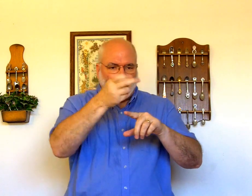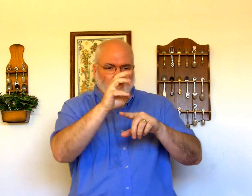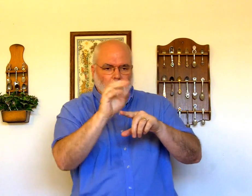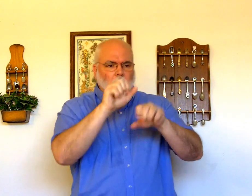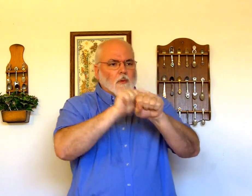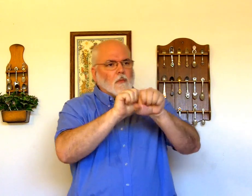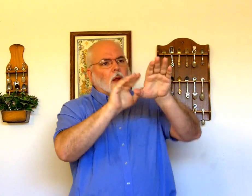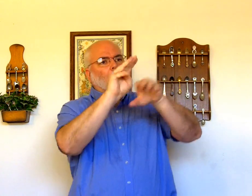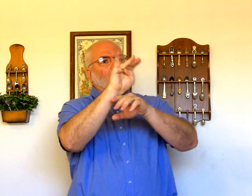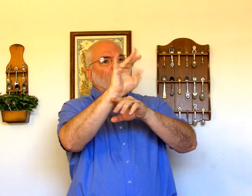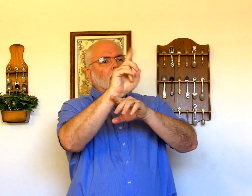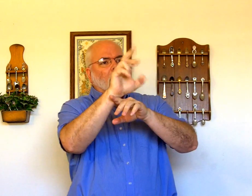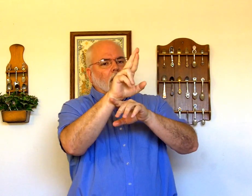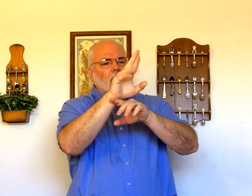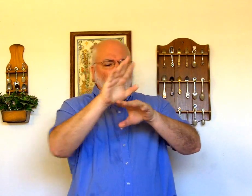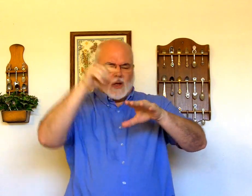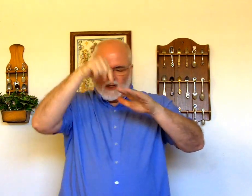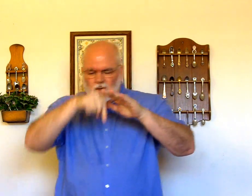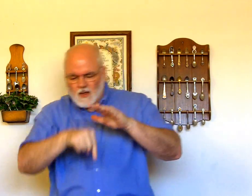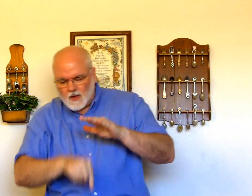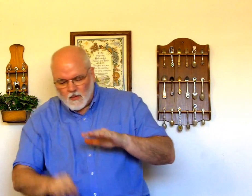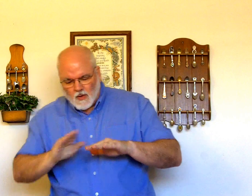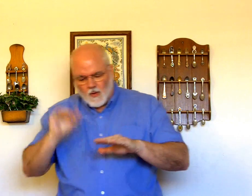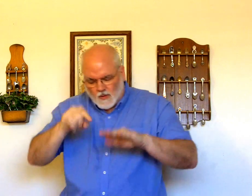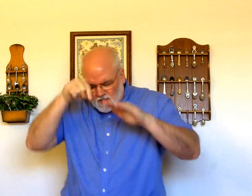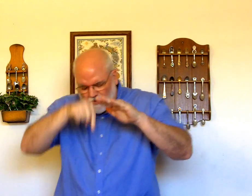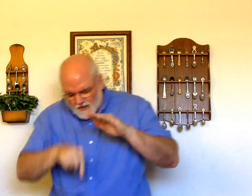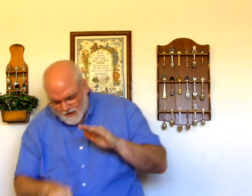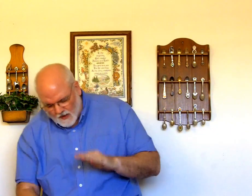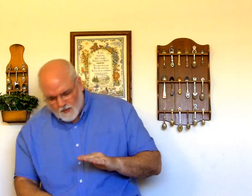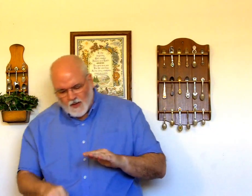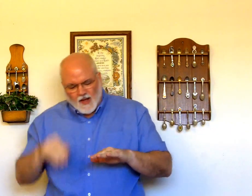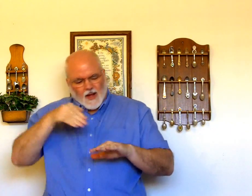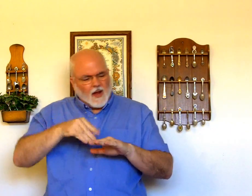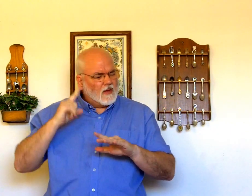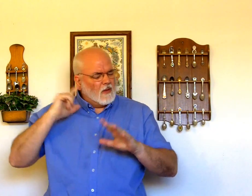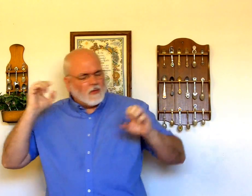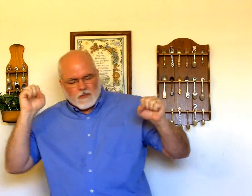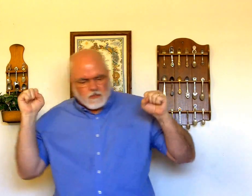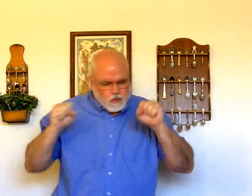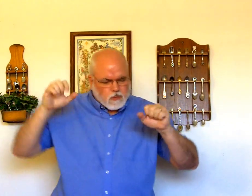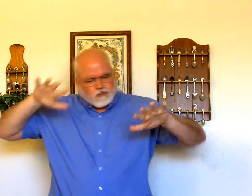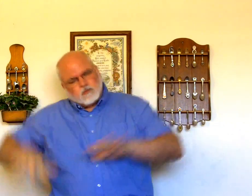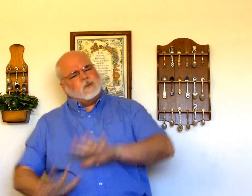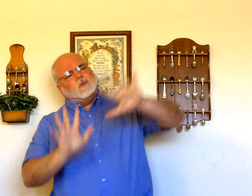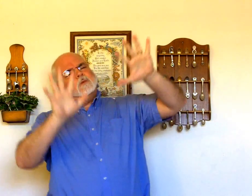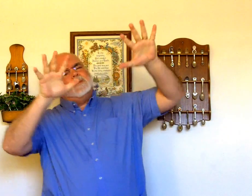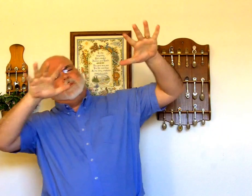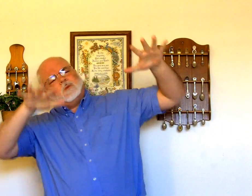Deep calls to deep, at the thunder of your cataracts. All of your waves and